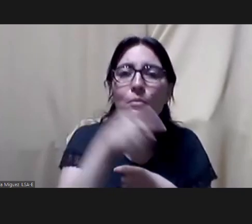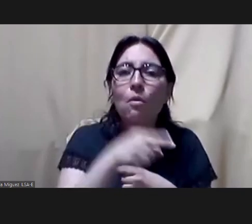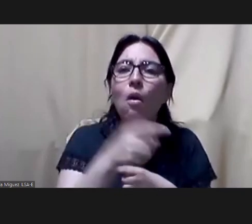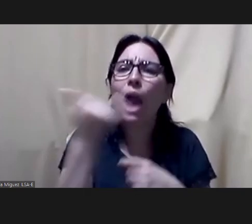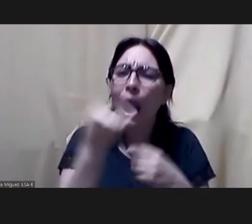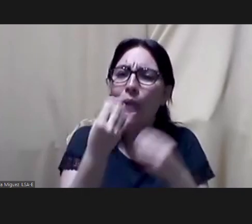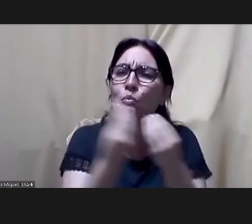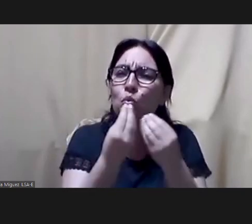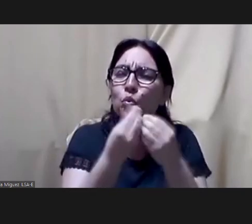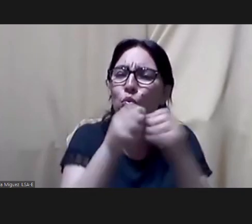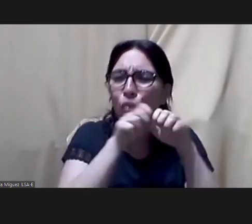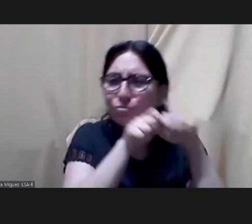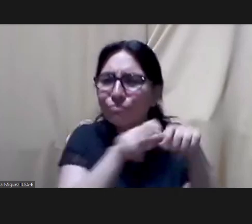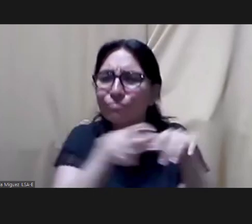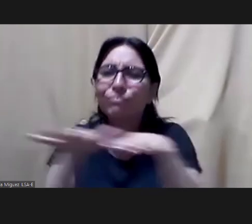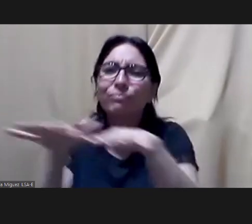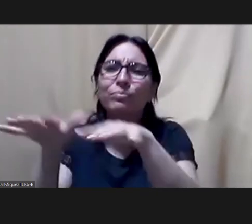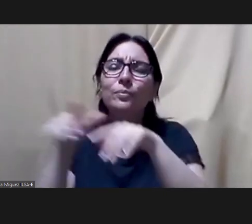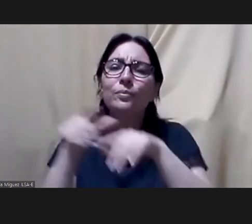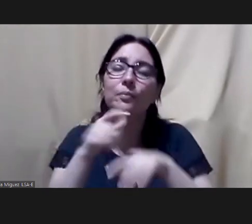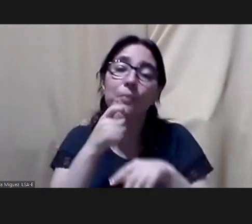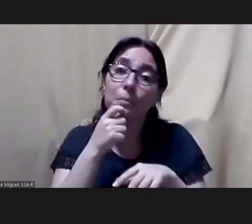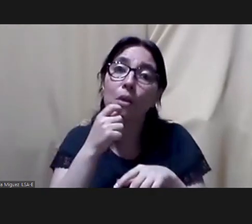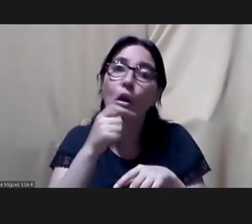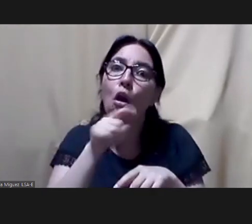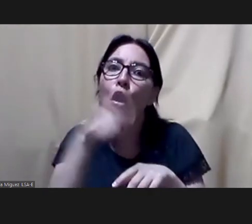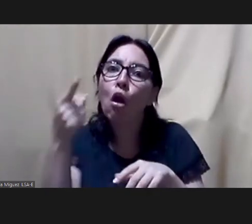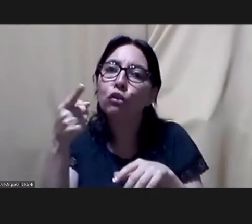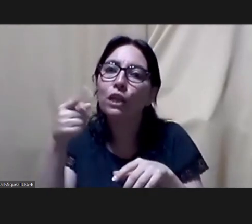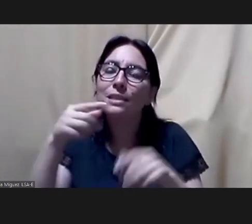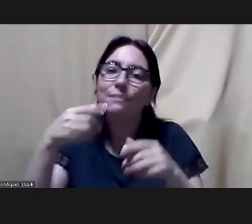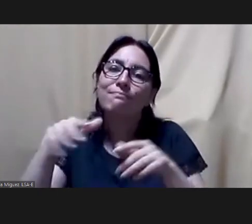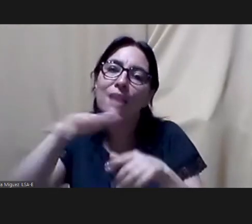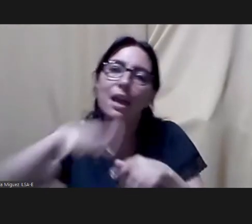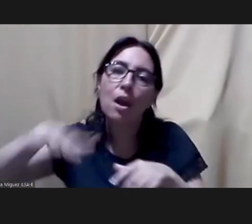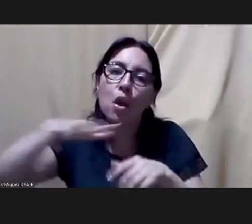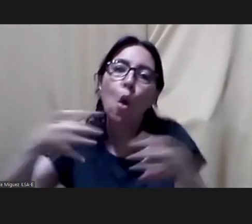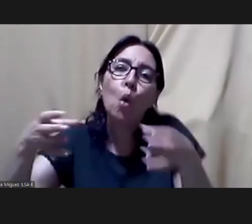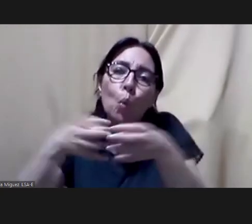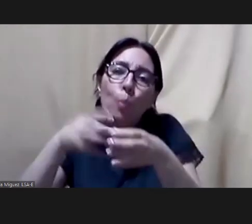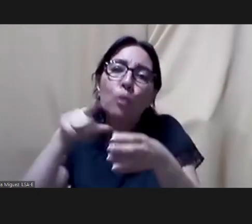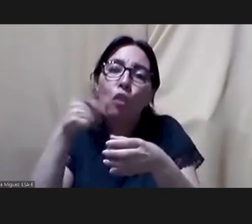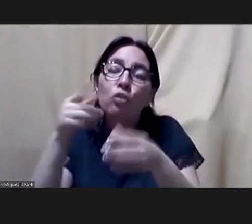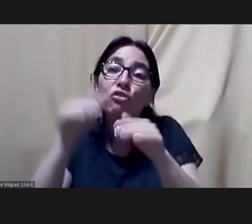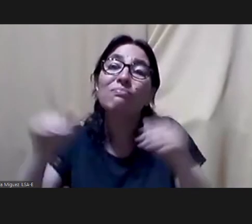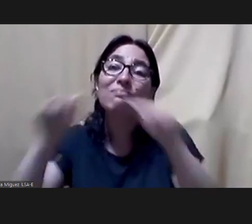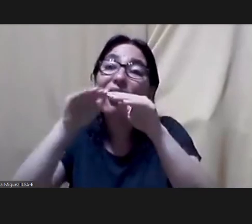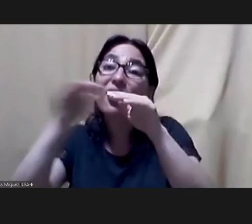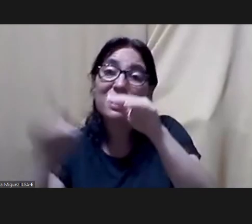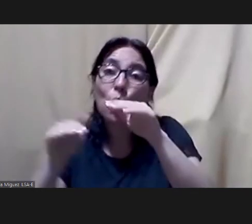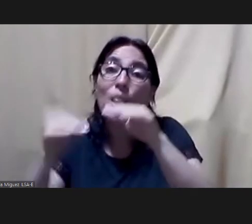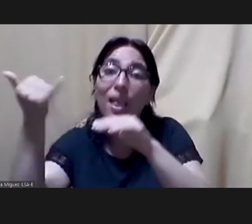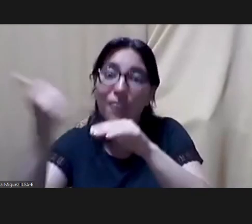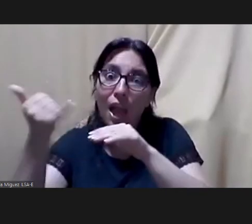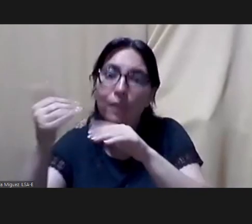and more things with the lack of options that we have right now feminism is a good one